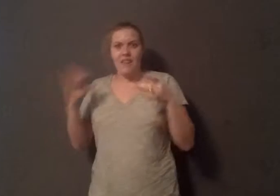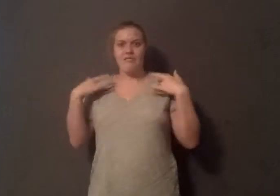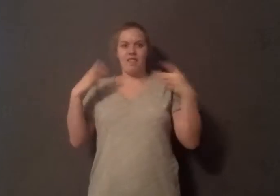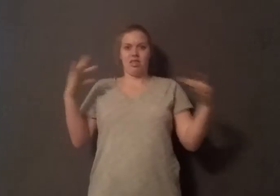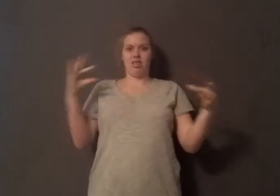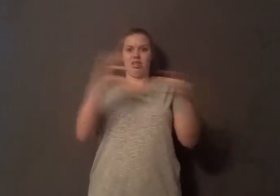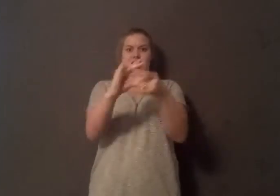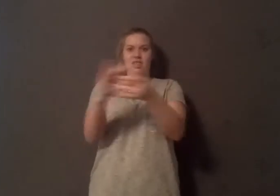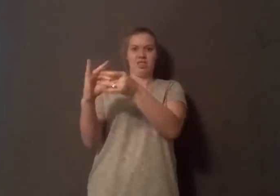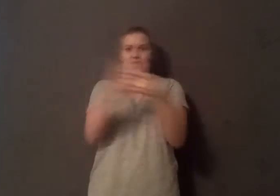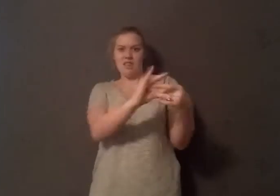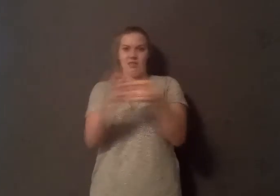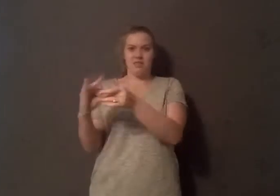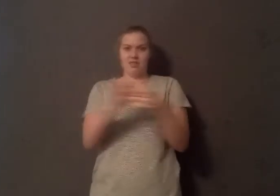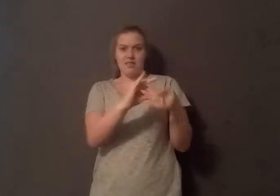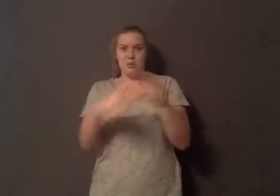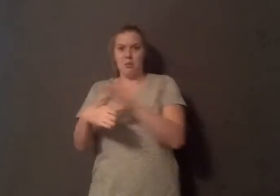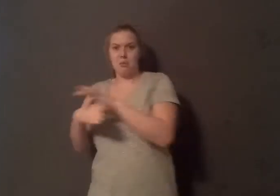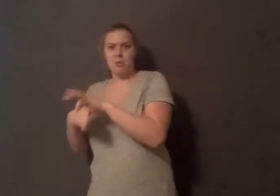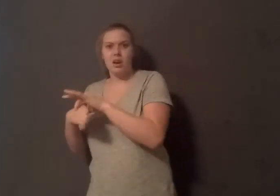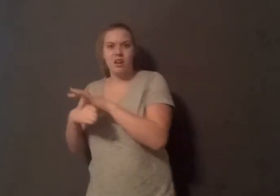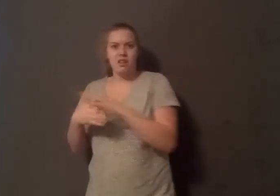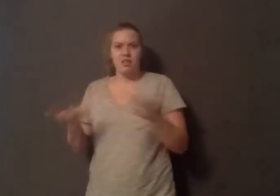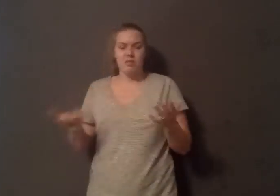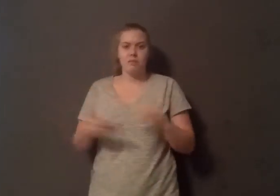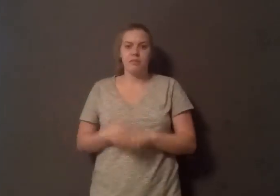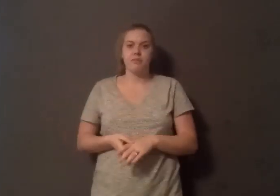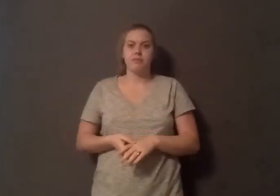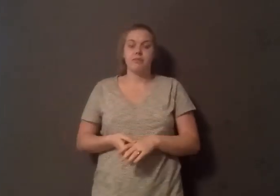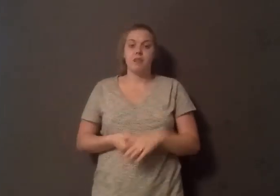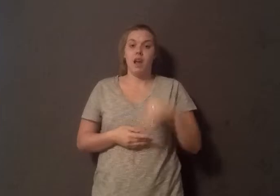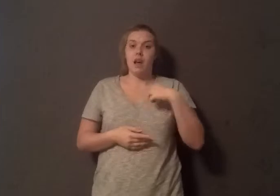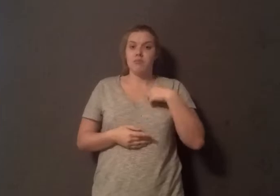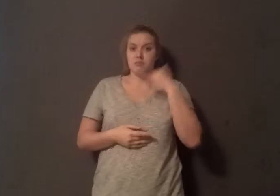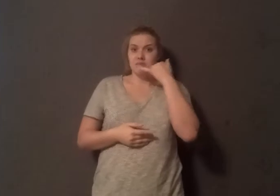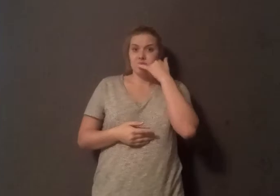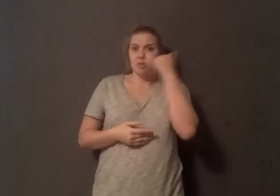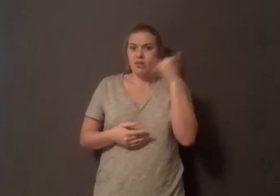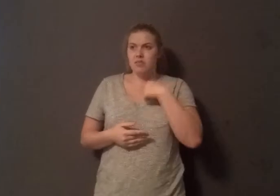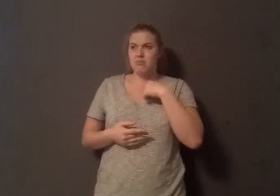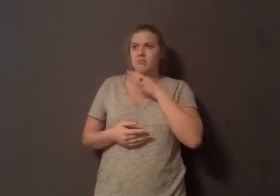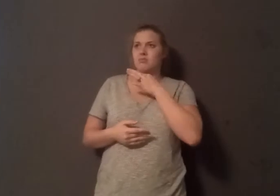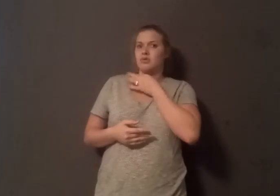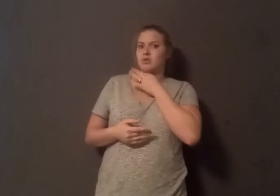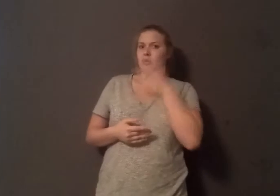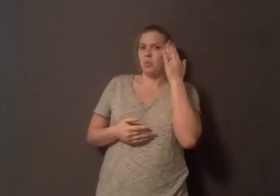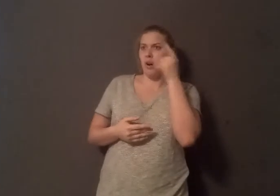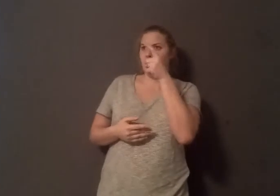Hi, I was calling because I was wondering why you all recommend people to eat processed